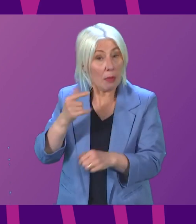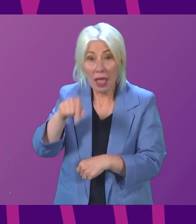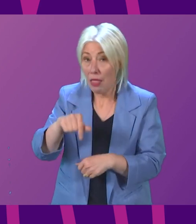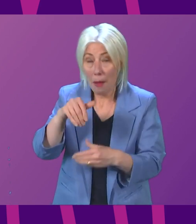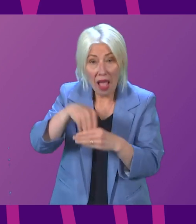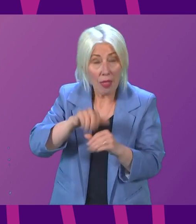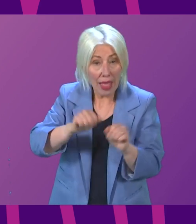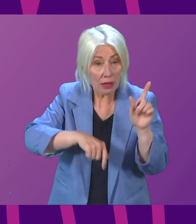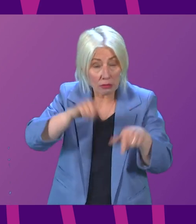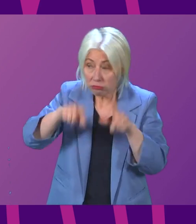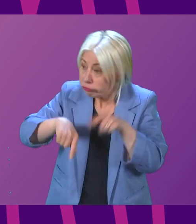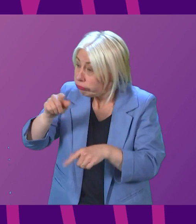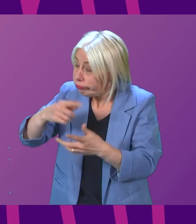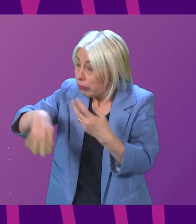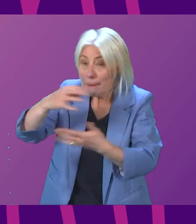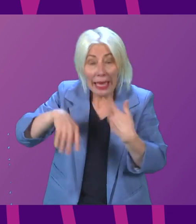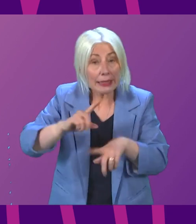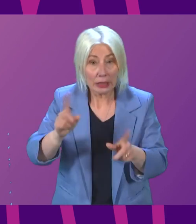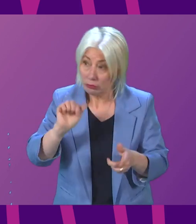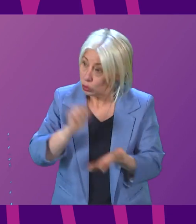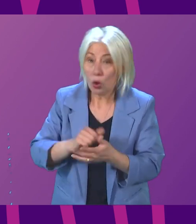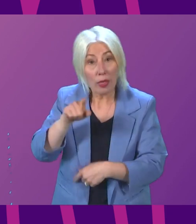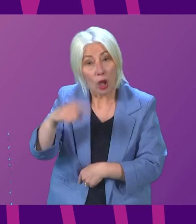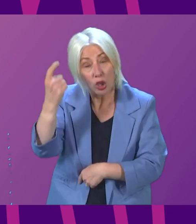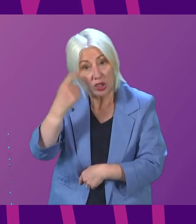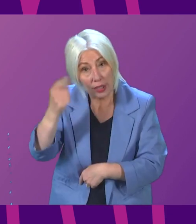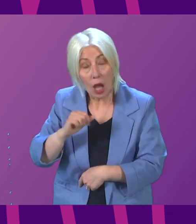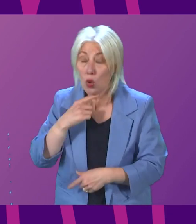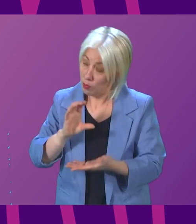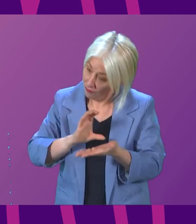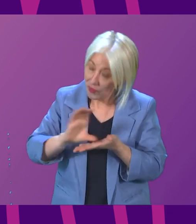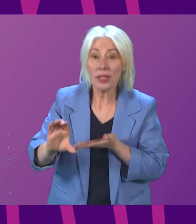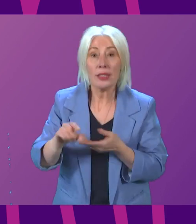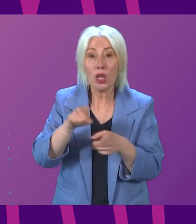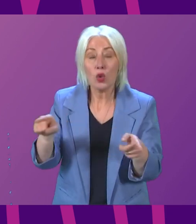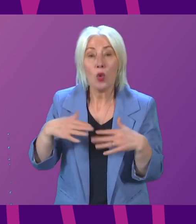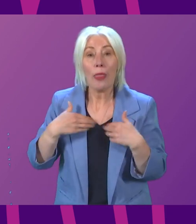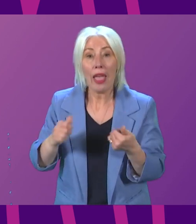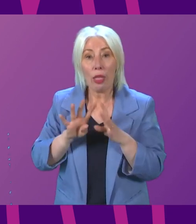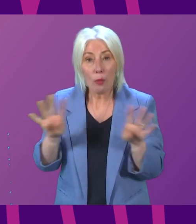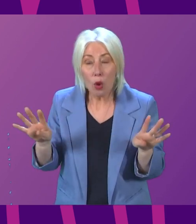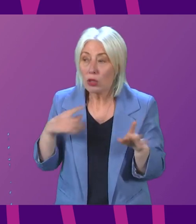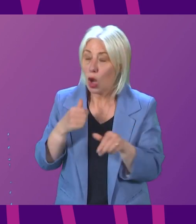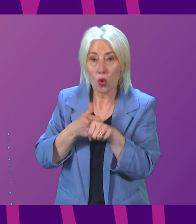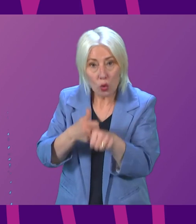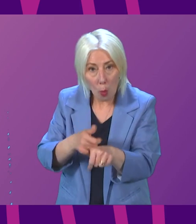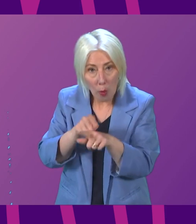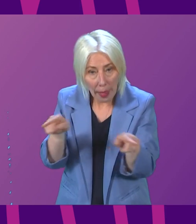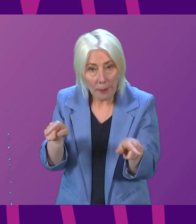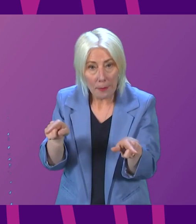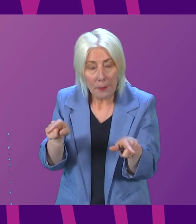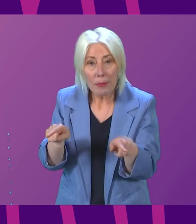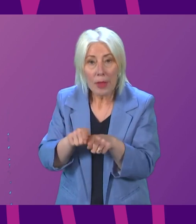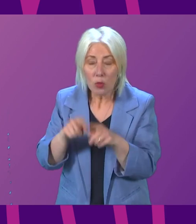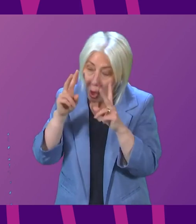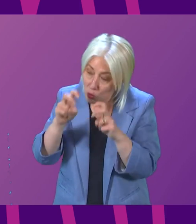for health boards to consider. So we will continue to provide funding for health boards and support for health boards, including